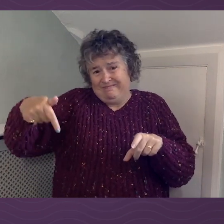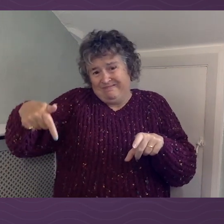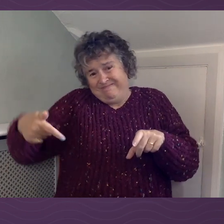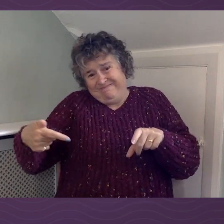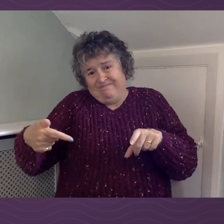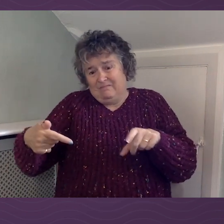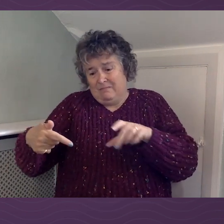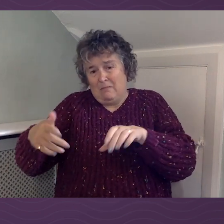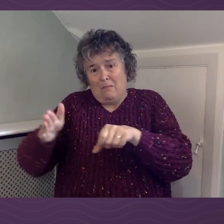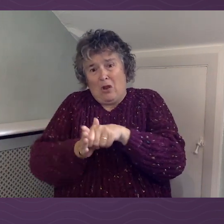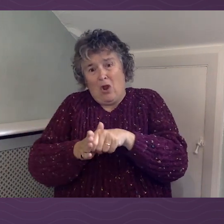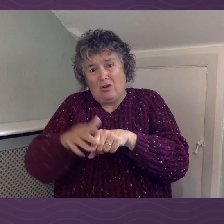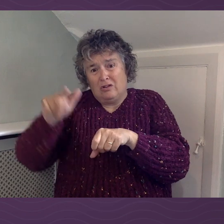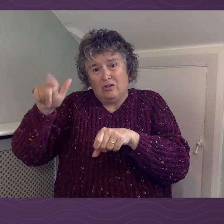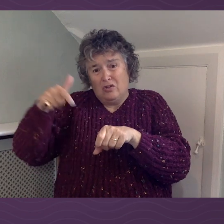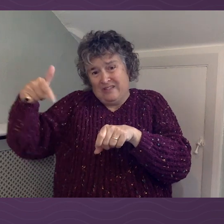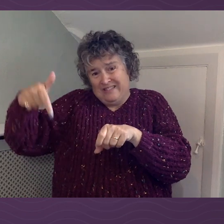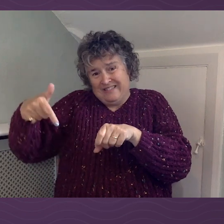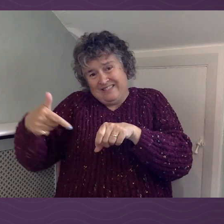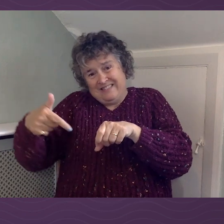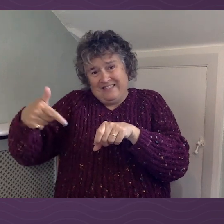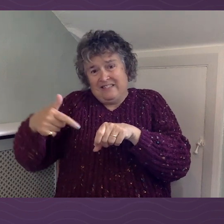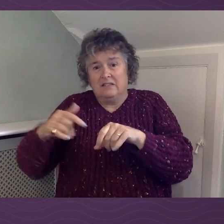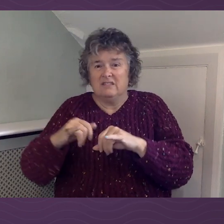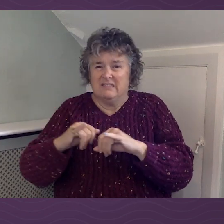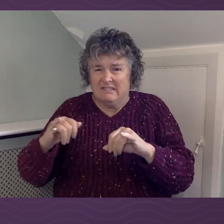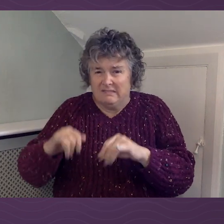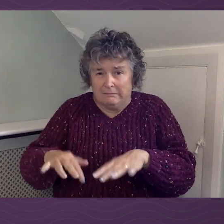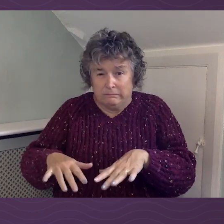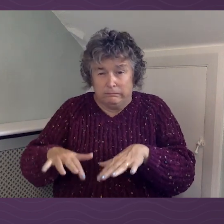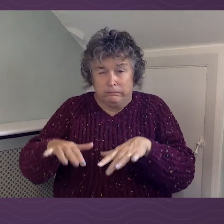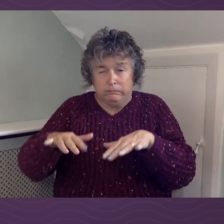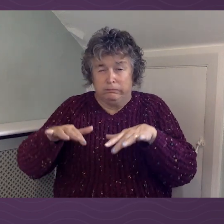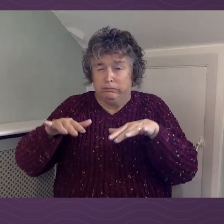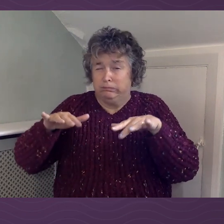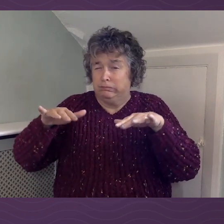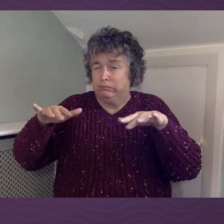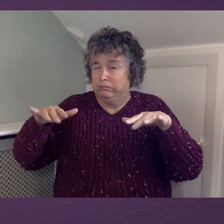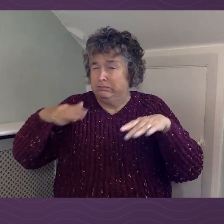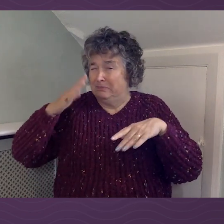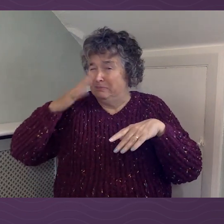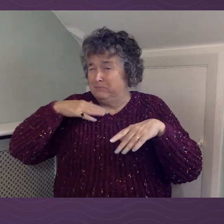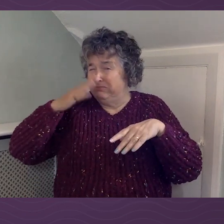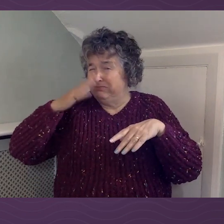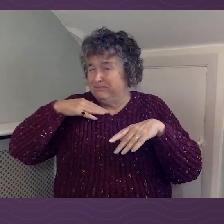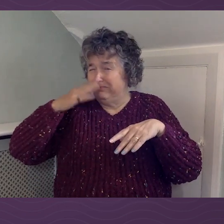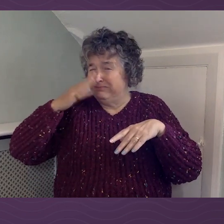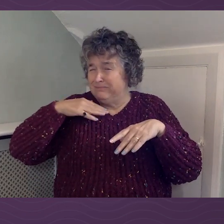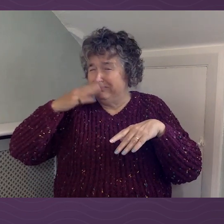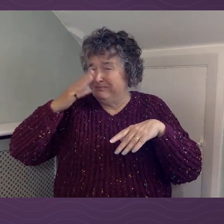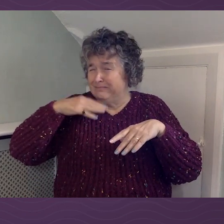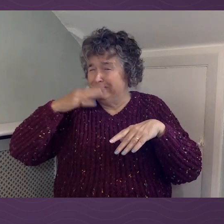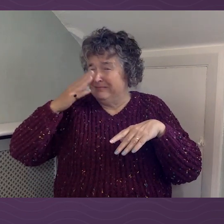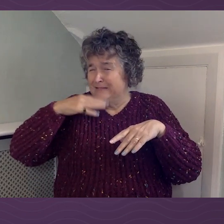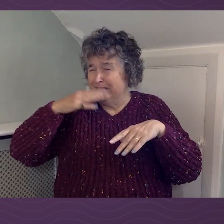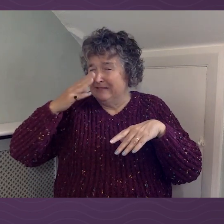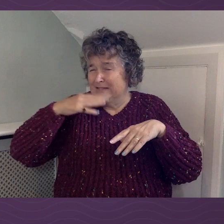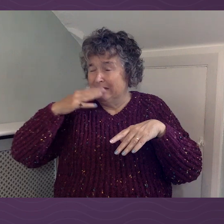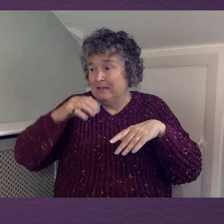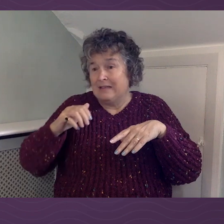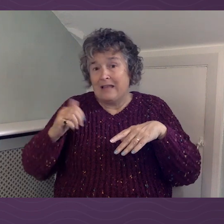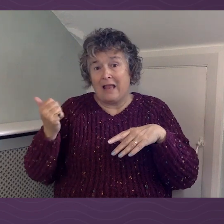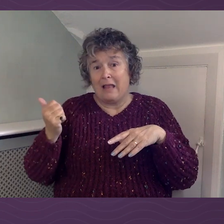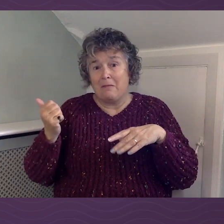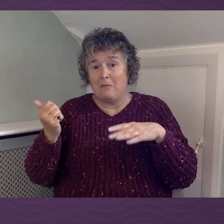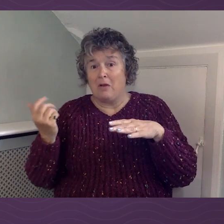shift the blockage, and it was all horrible, and you can imagine what it's like if you lift up the drain, it's horrible and disgusting, and his